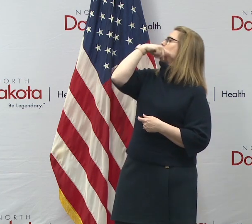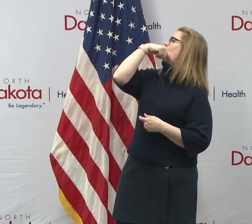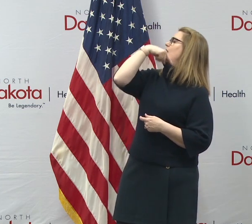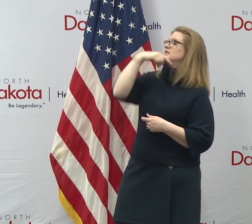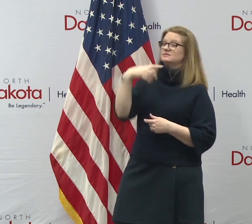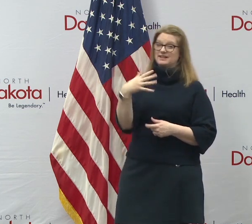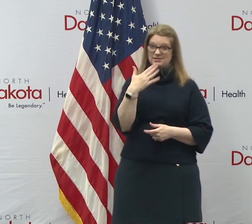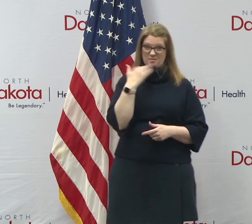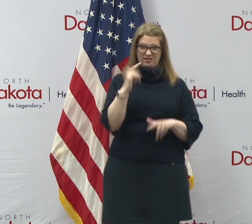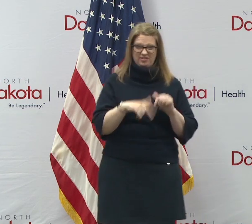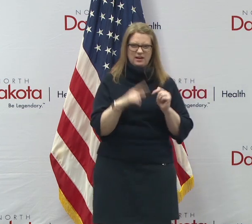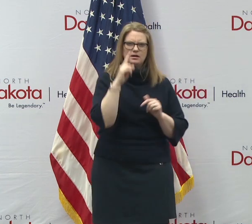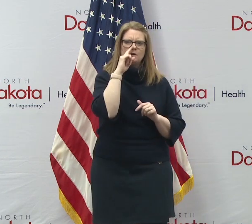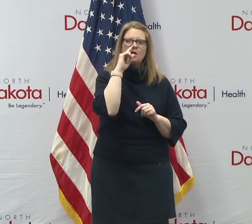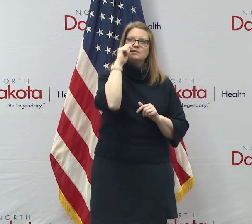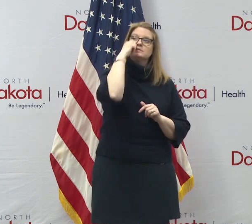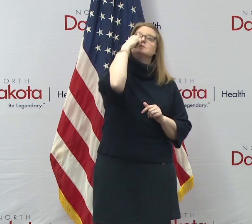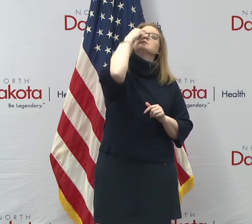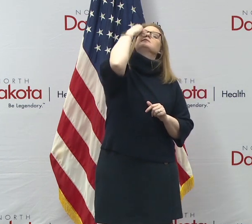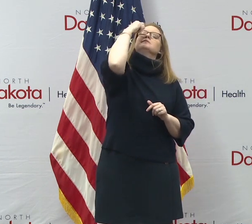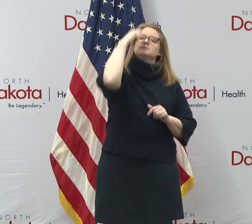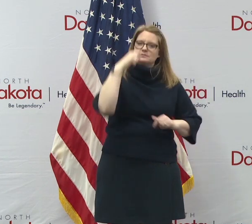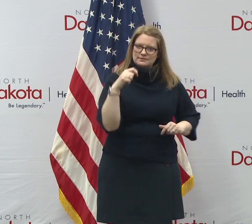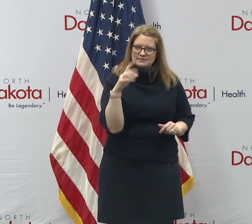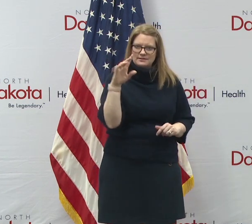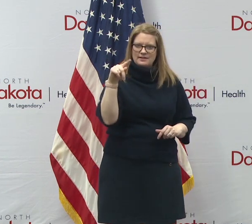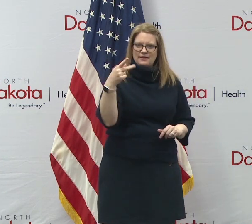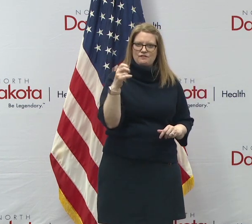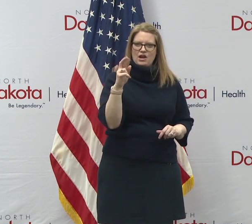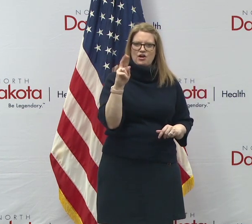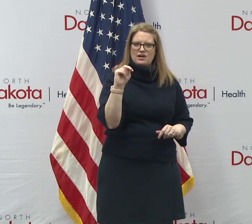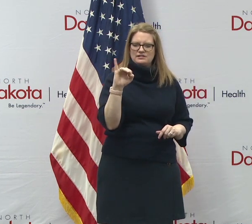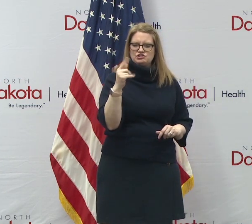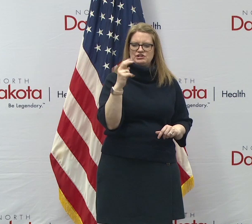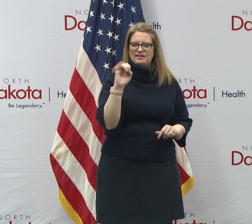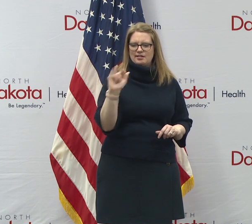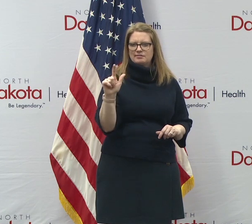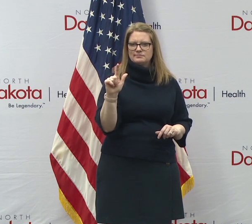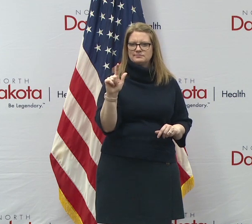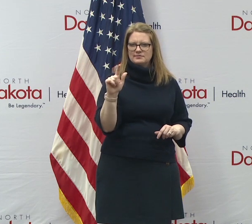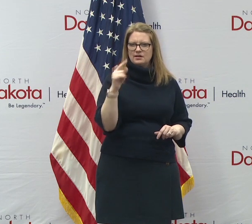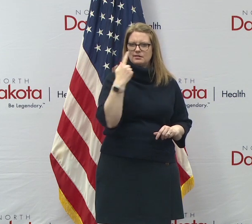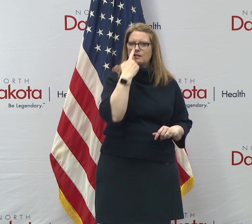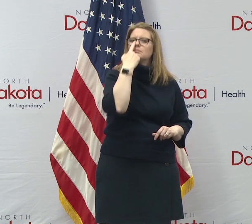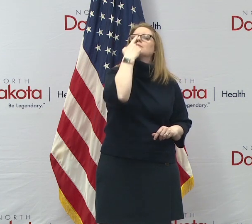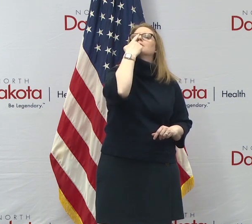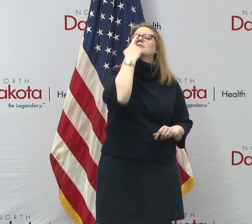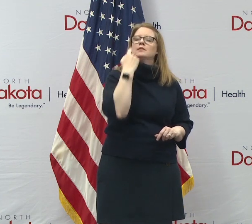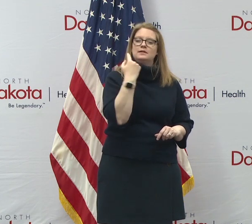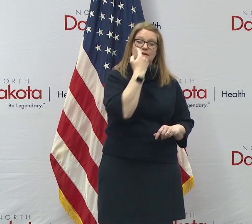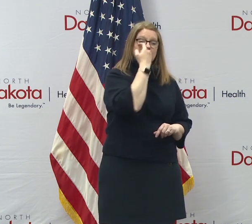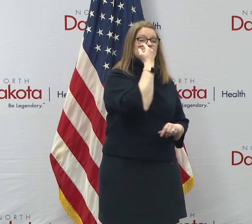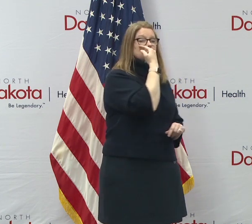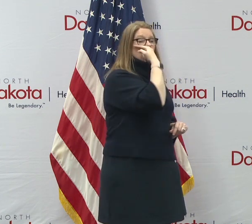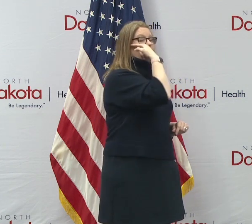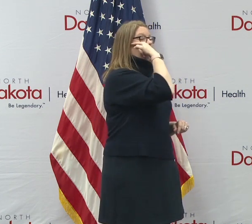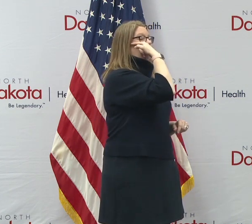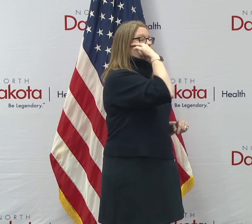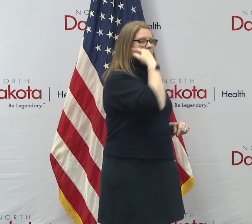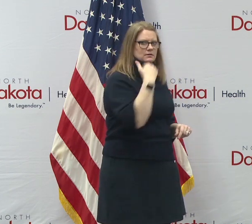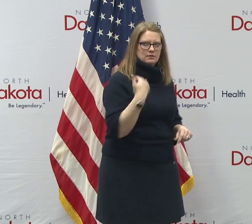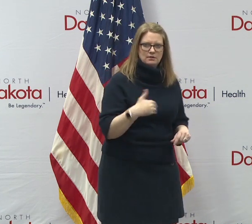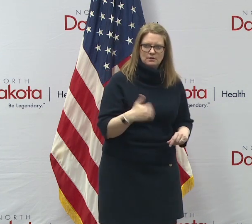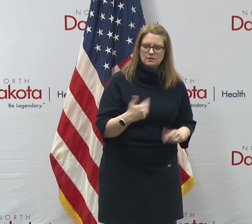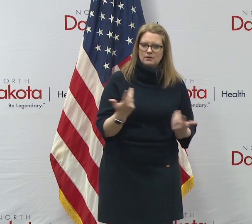your nose on the, with the pharyngeal word, which you can look up and learn how to spell. But that fair, but the issue with going up the nose for those tests was